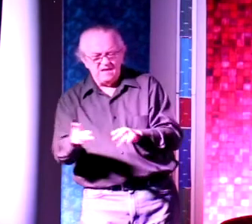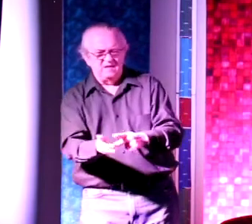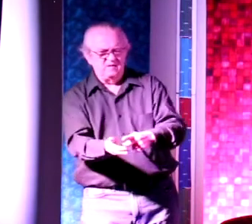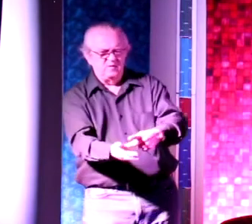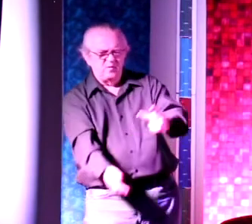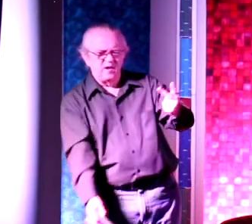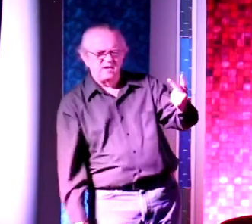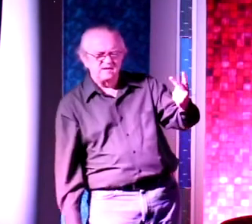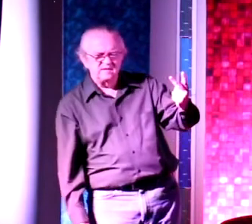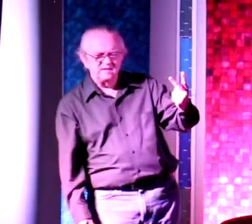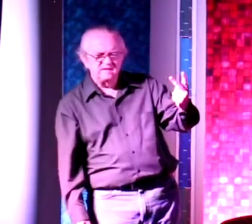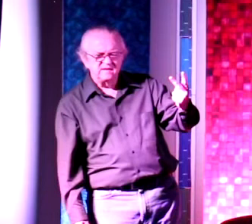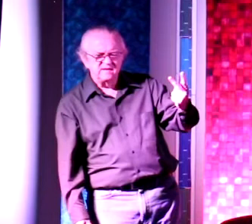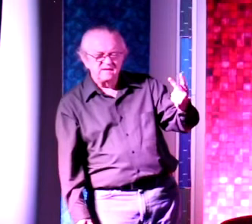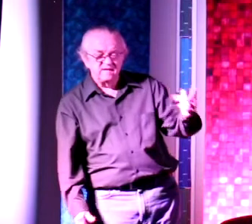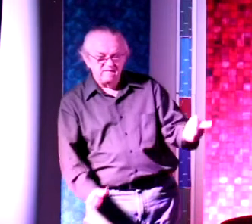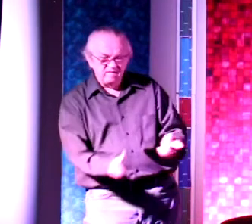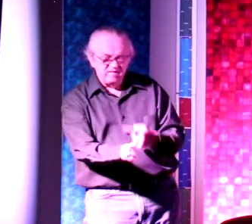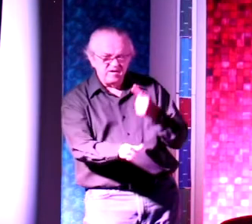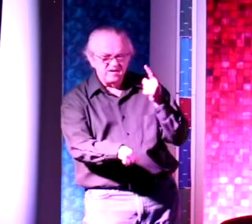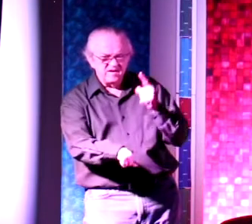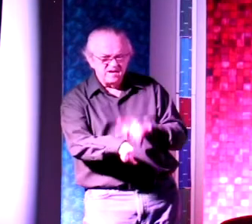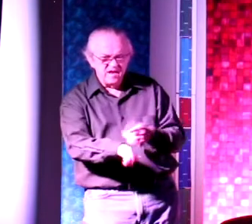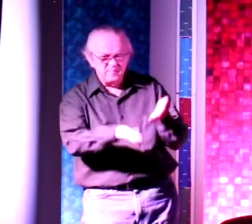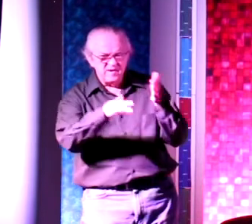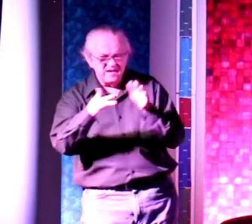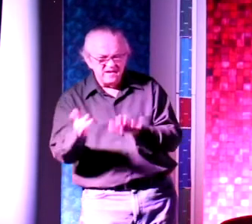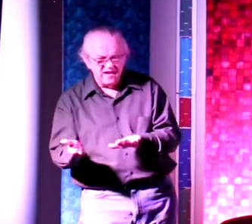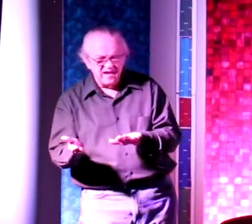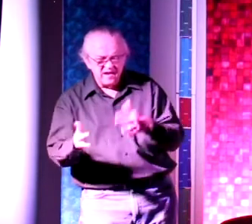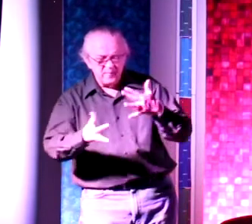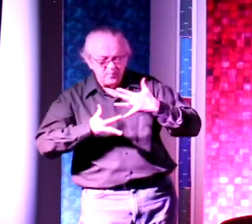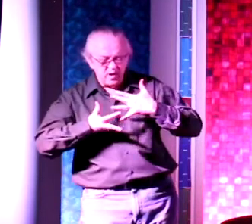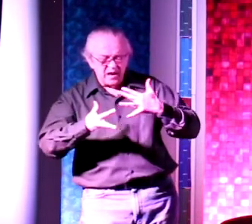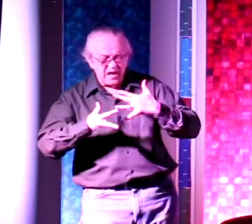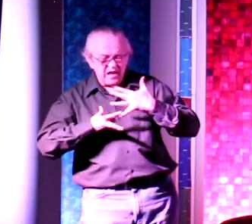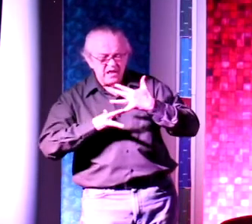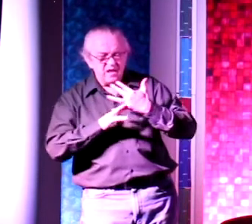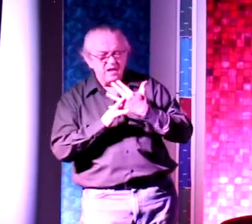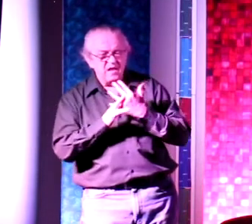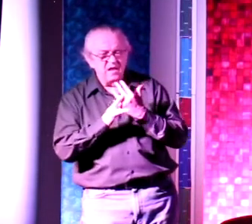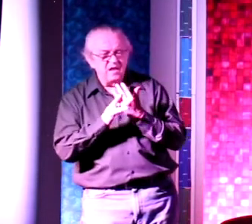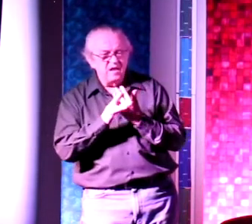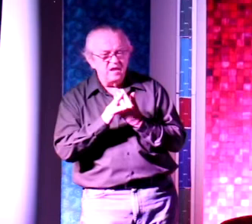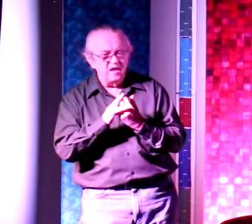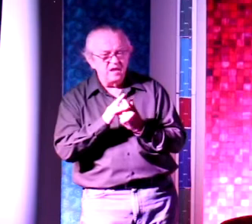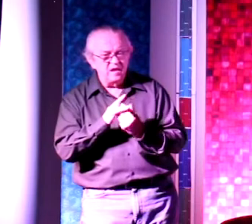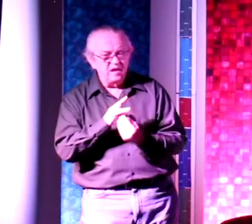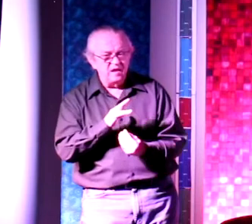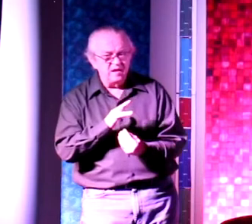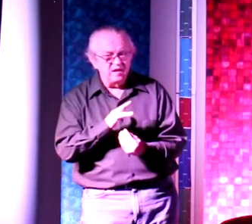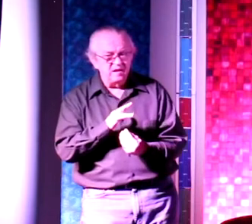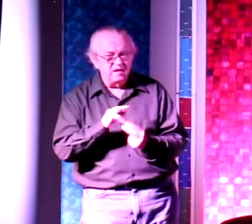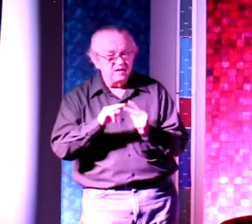They die the first time when they take their last breath. And they die the second